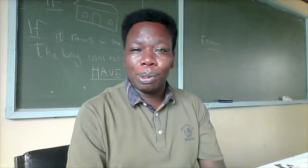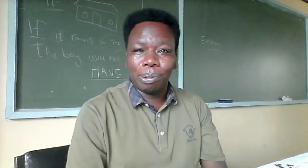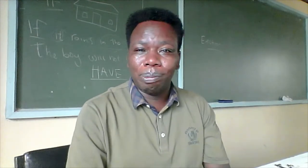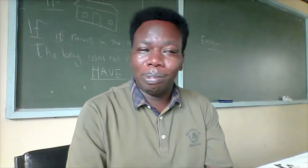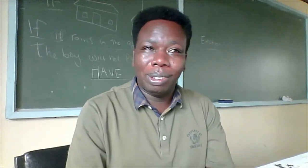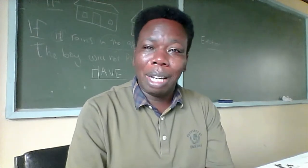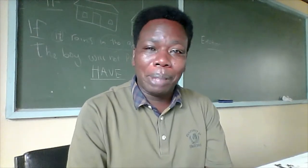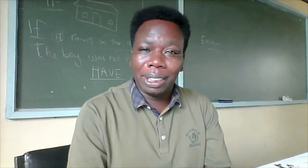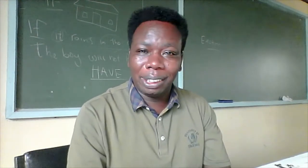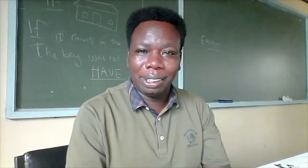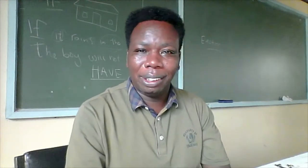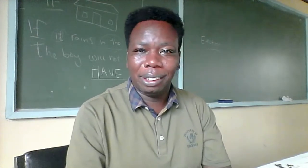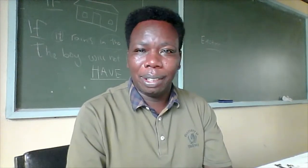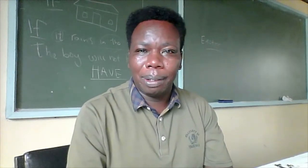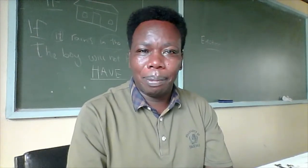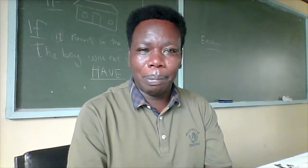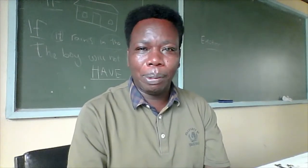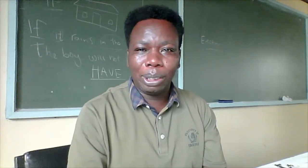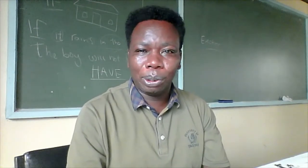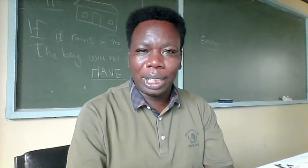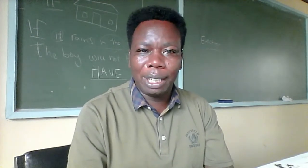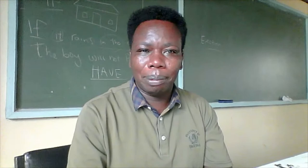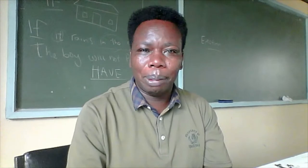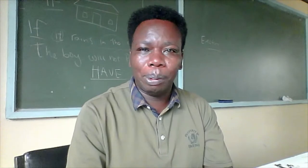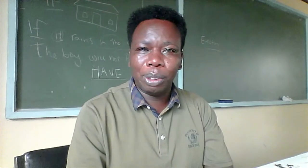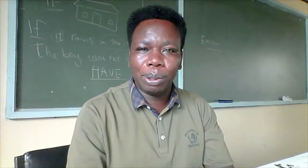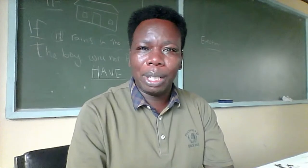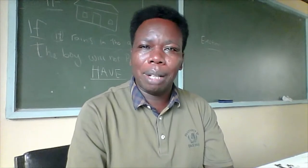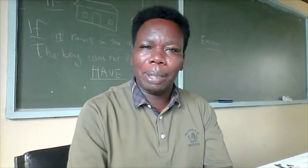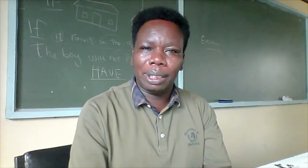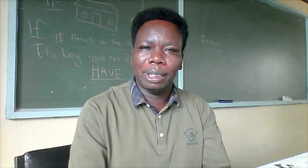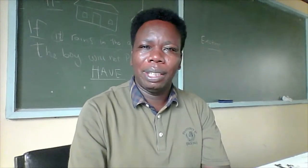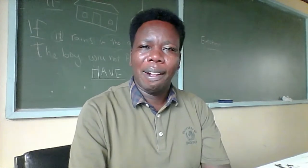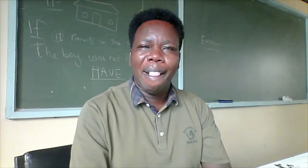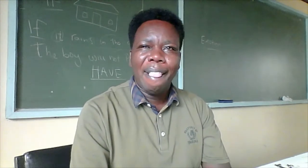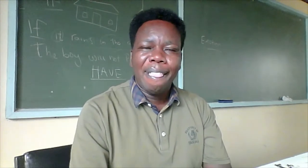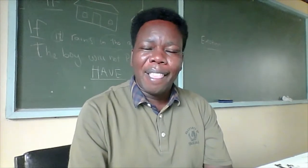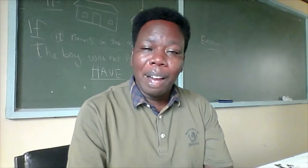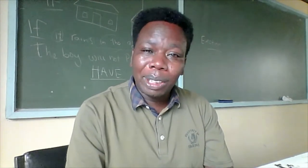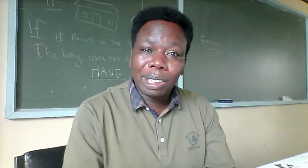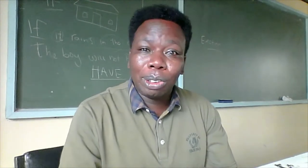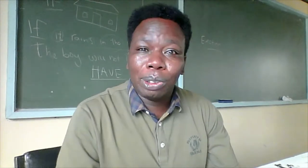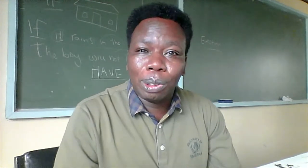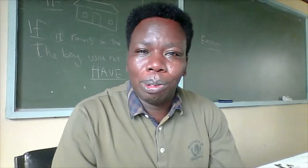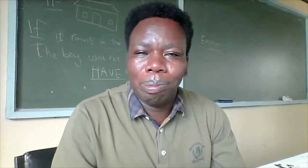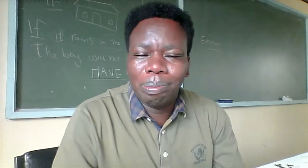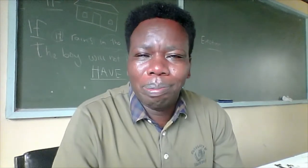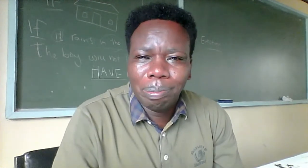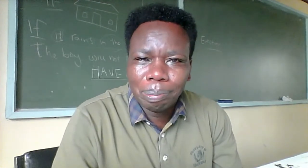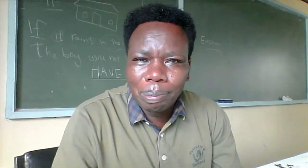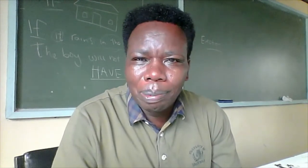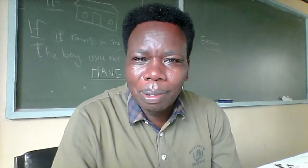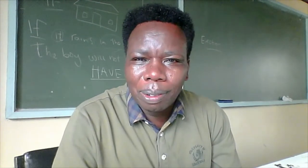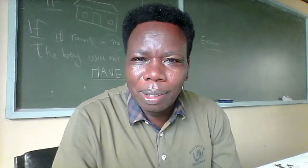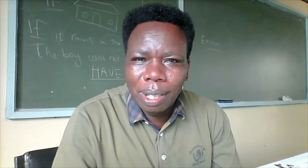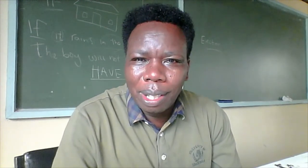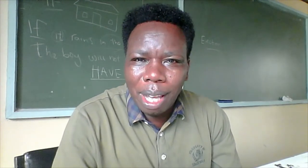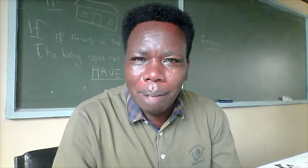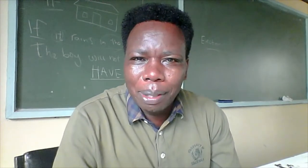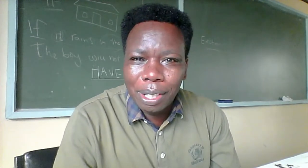numbers maybe one to ten but before we do the numbers i want us to do the a b c